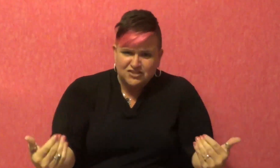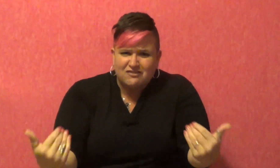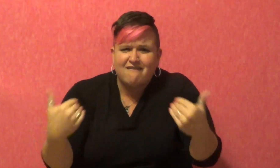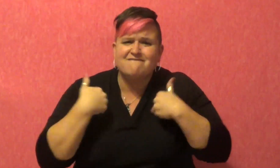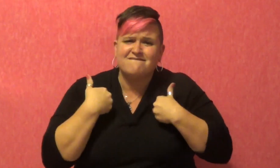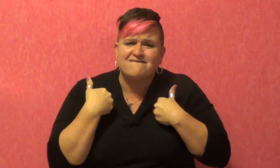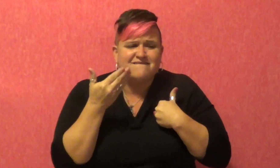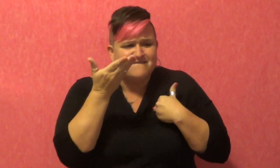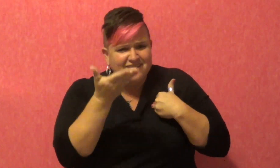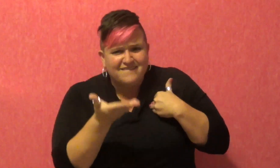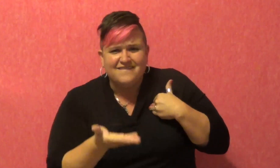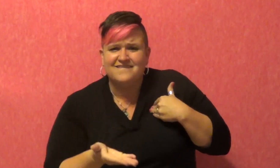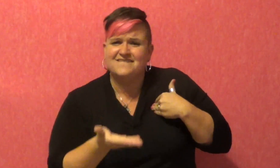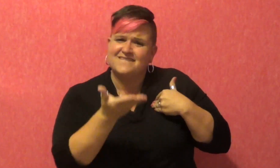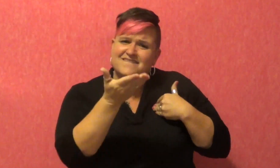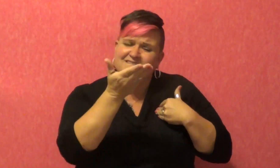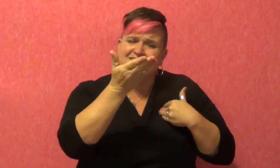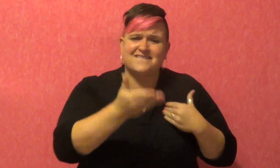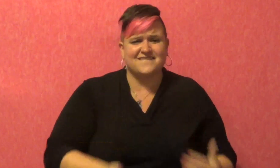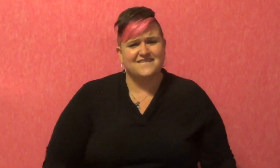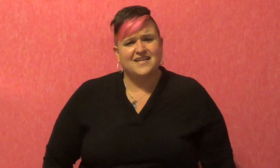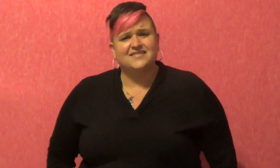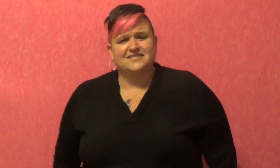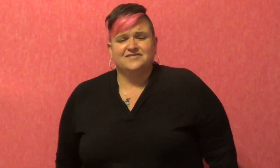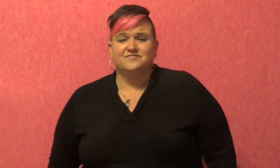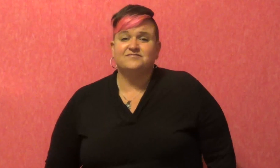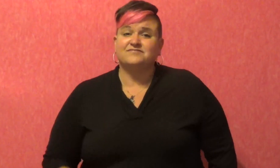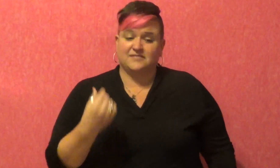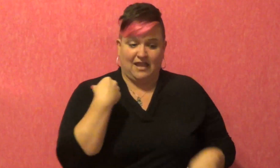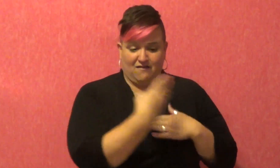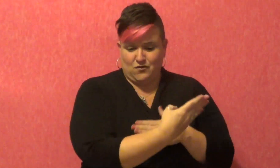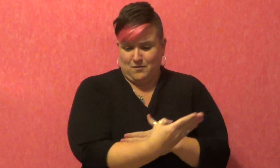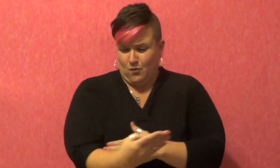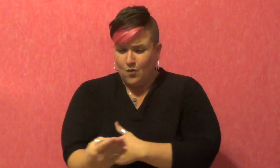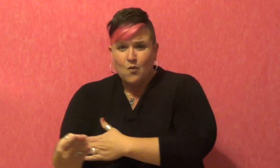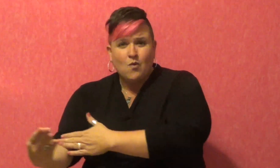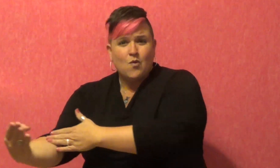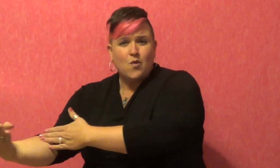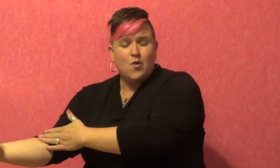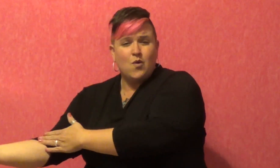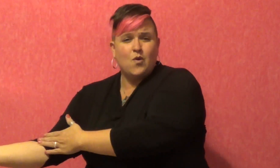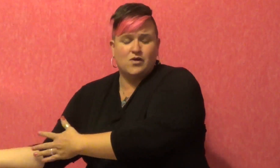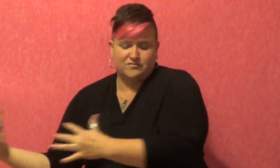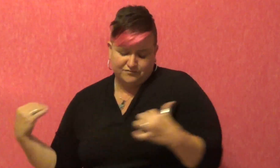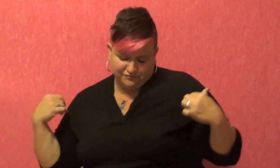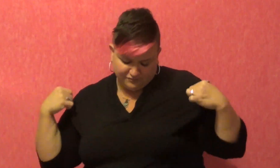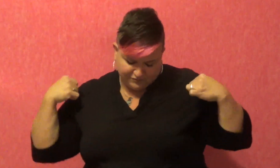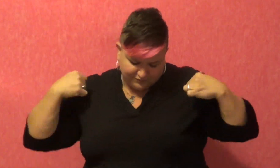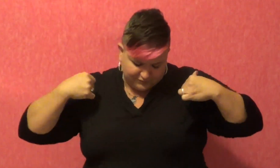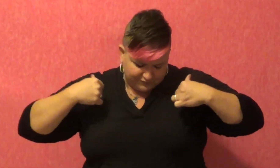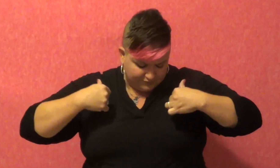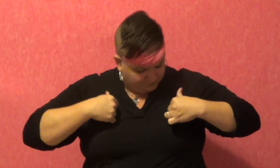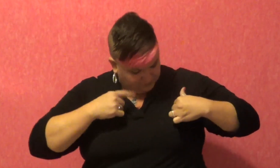body possessed And the scars are still there in the mirror